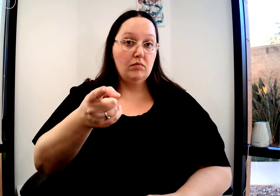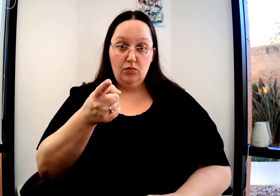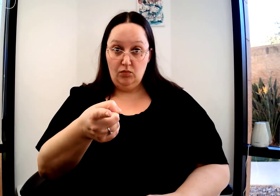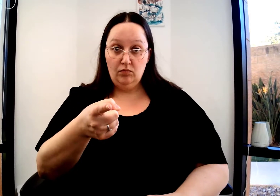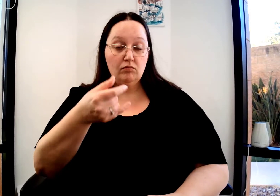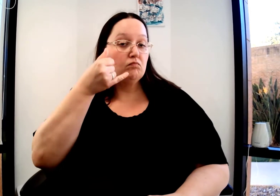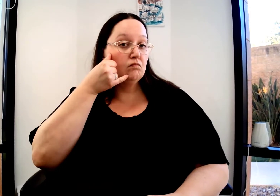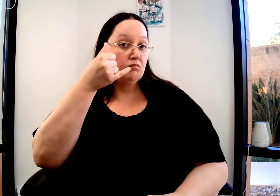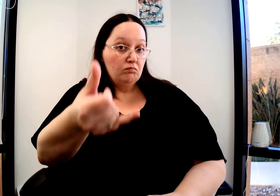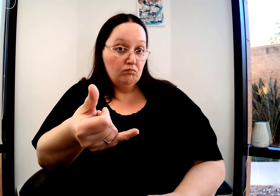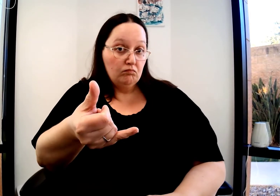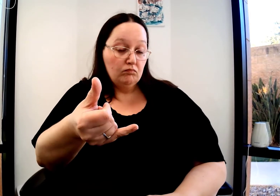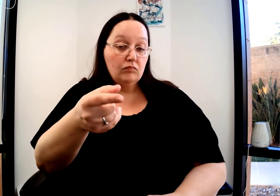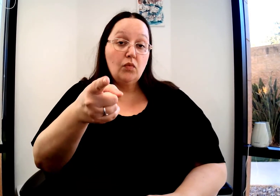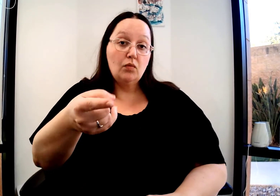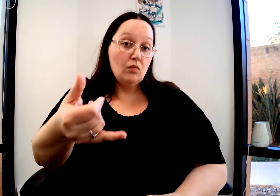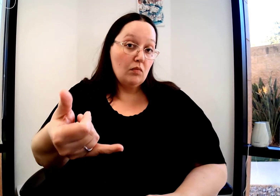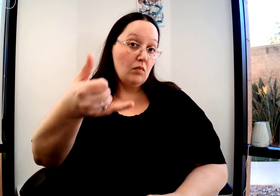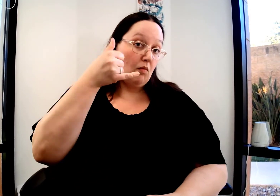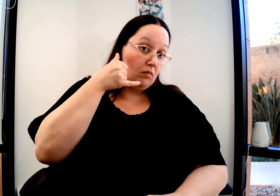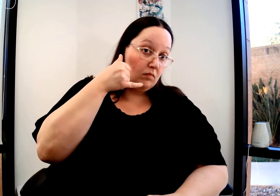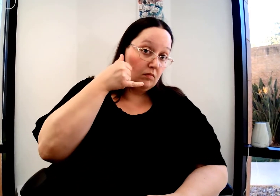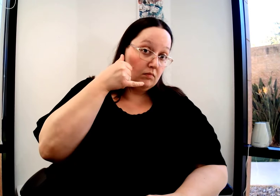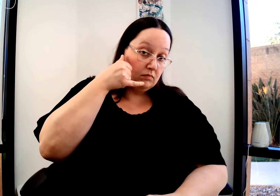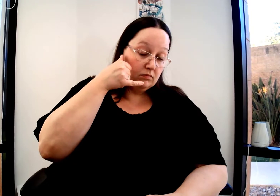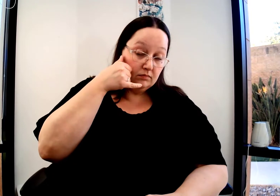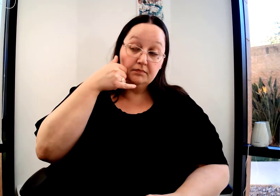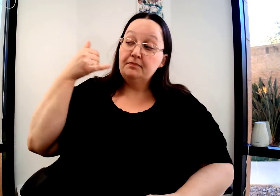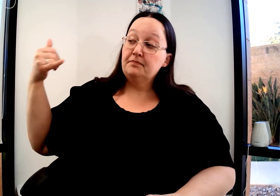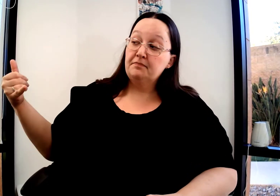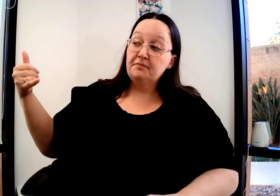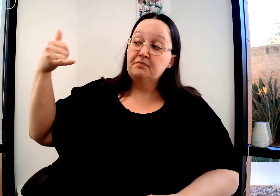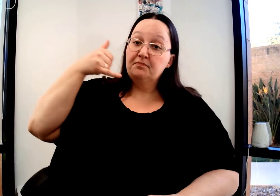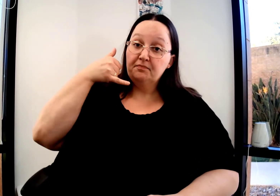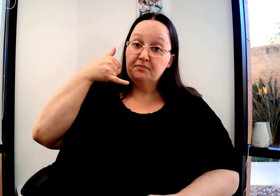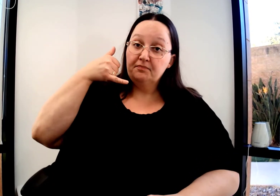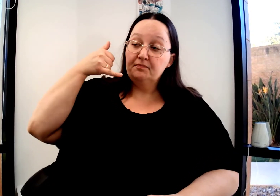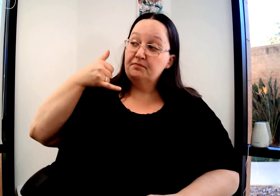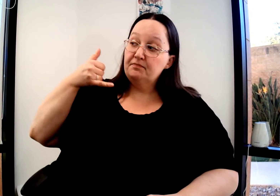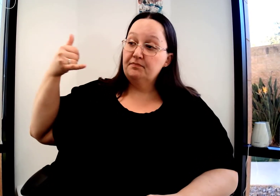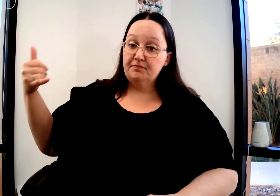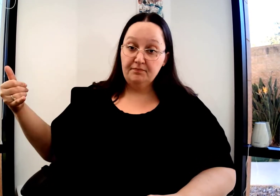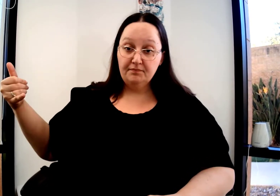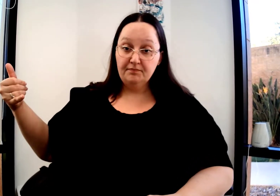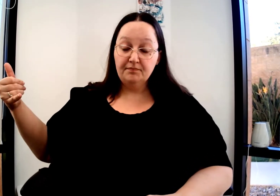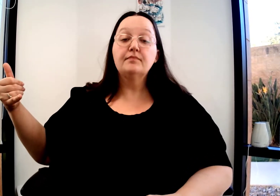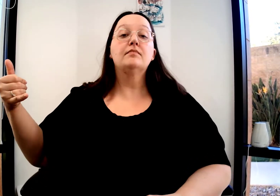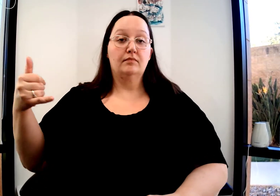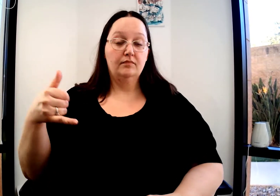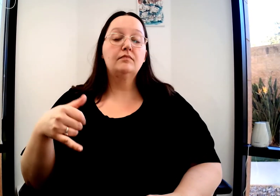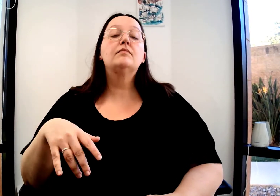I call you moves from me to you, you call me moves from you to me, and so forth.